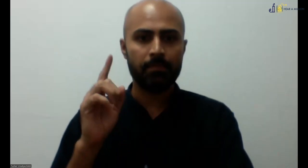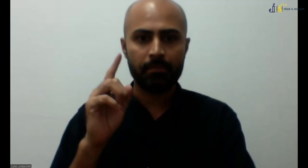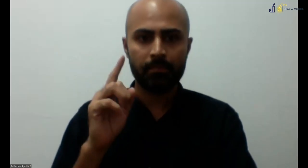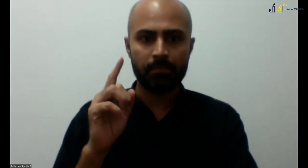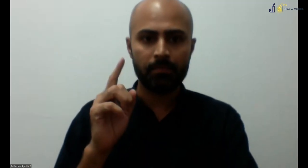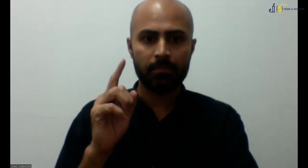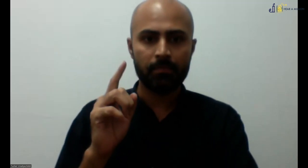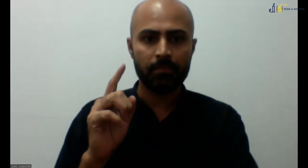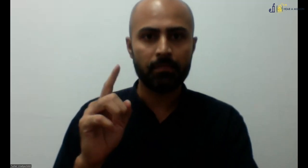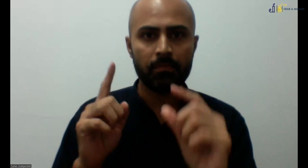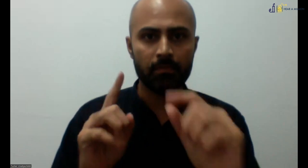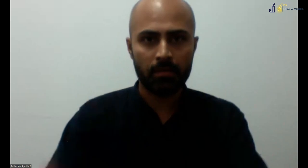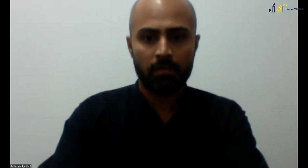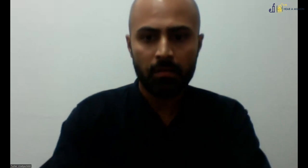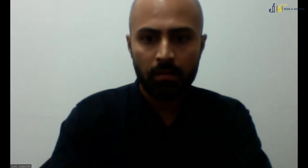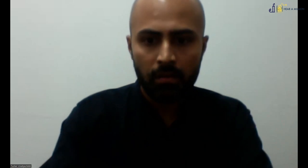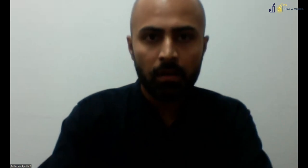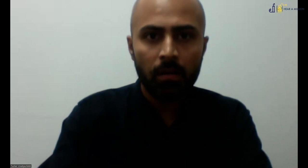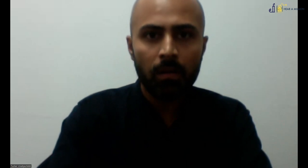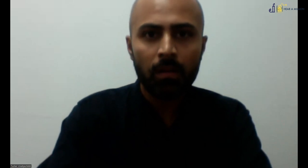So we will have Poonam now.